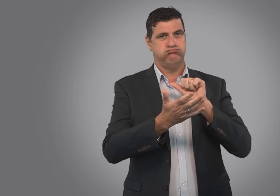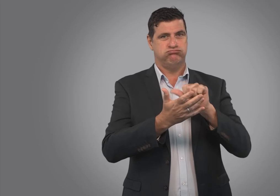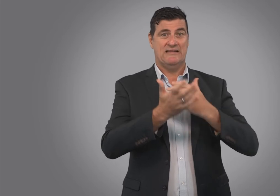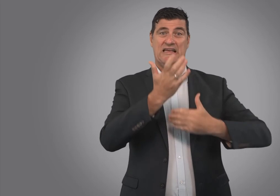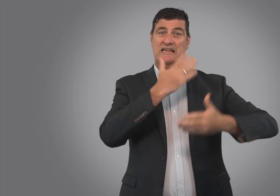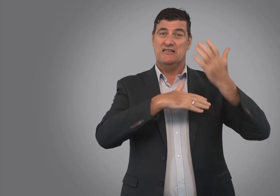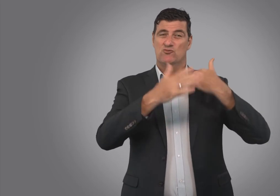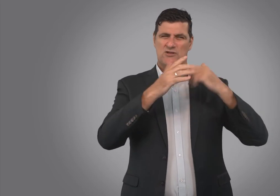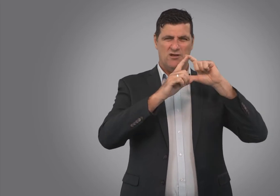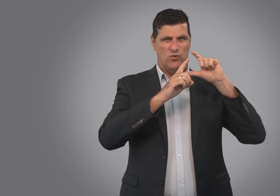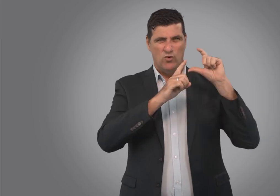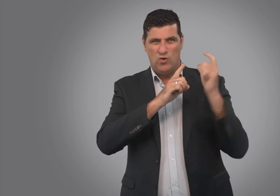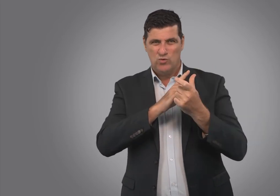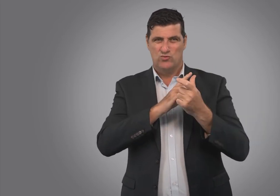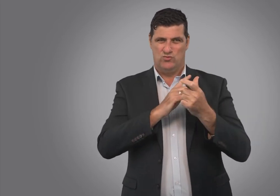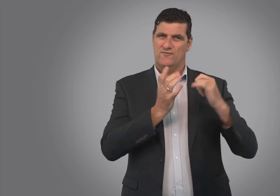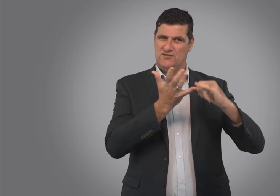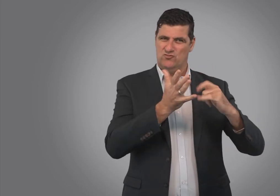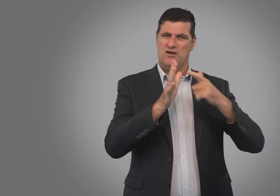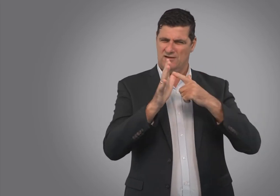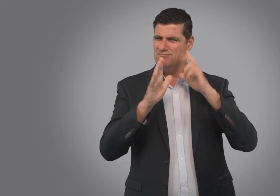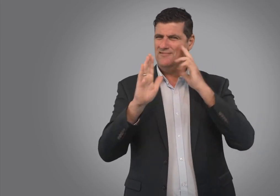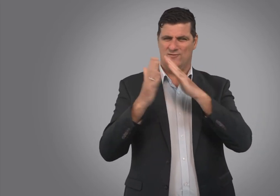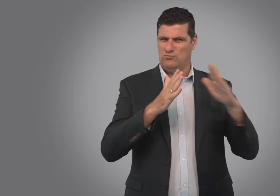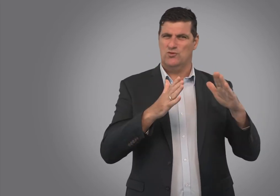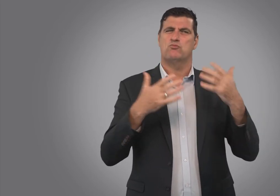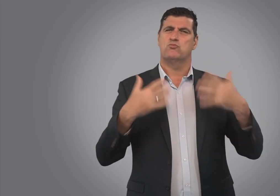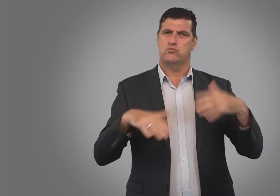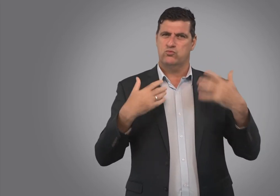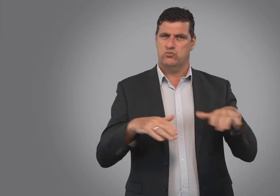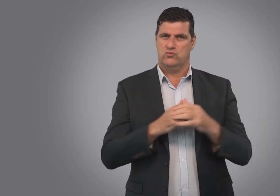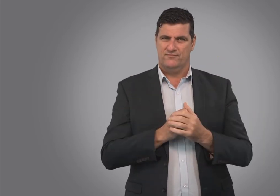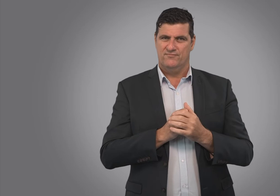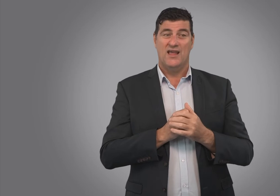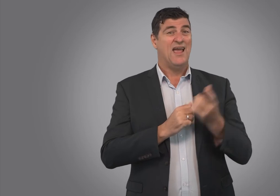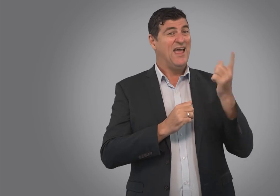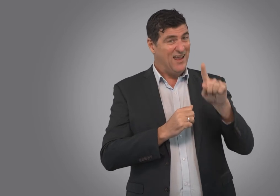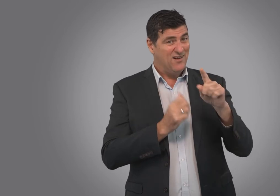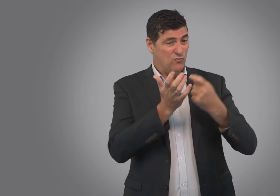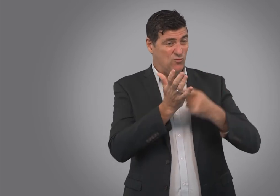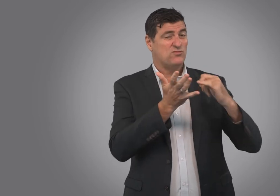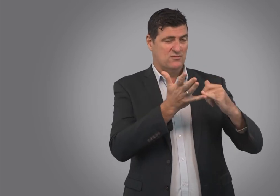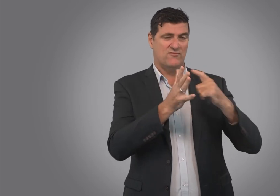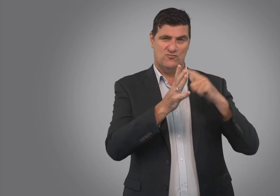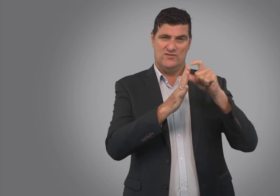the culture of the South Australian Deaf community and the Royal South Australian Deaf Society.